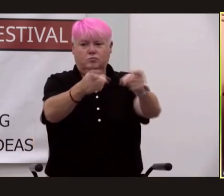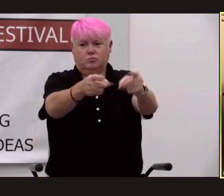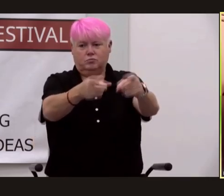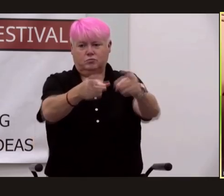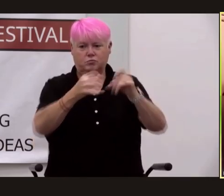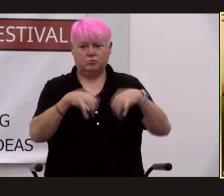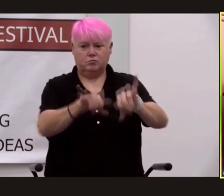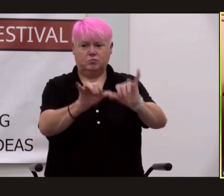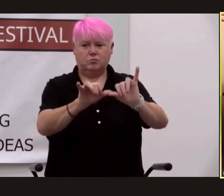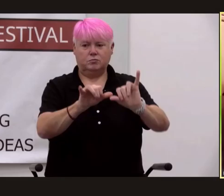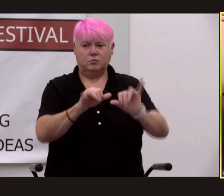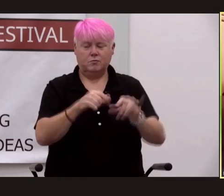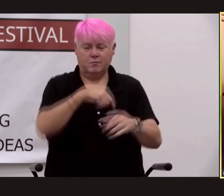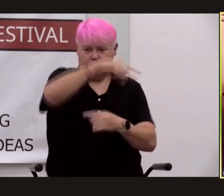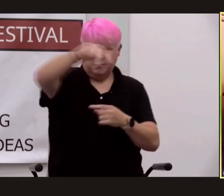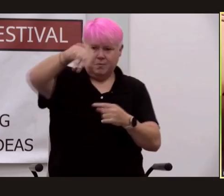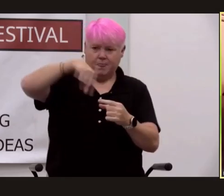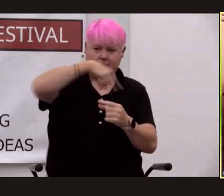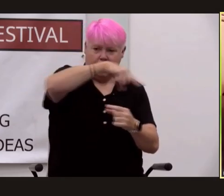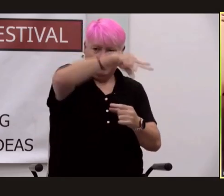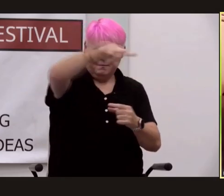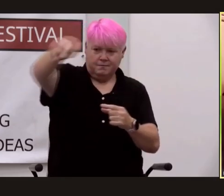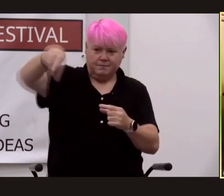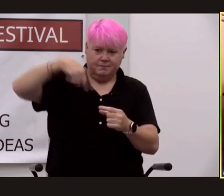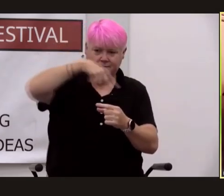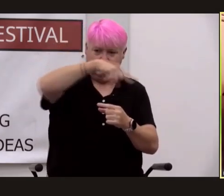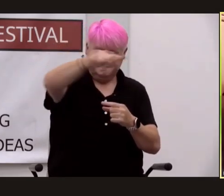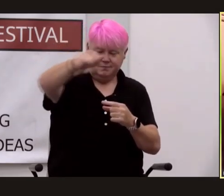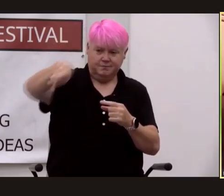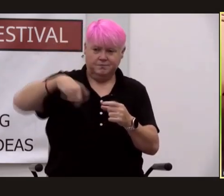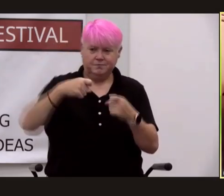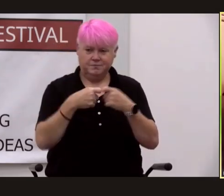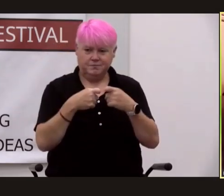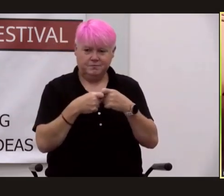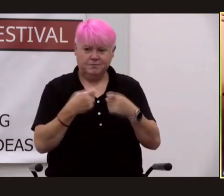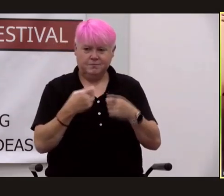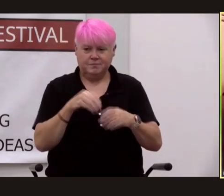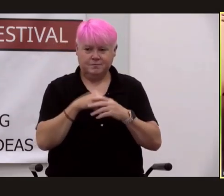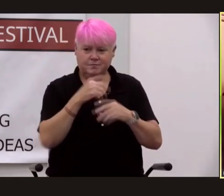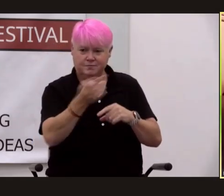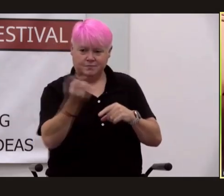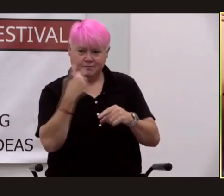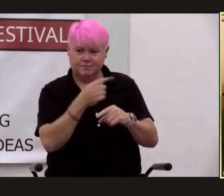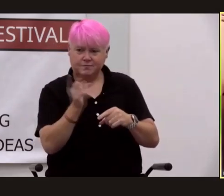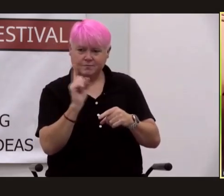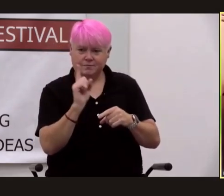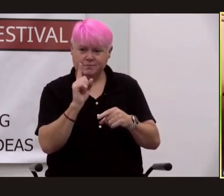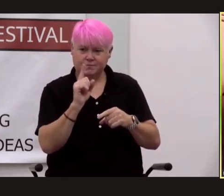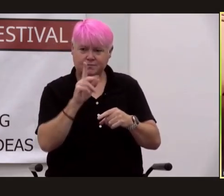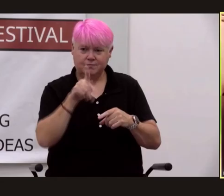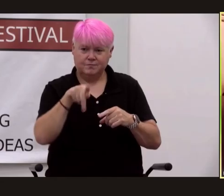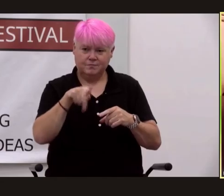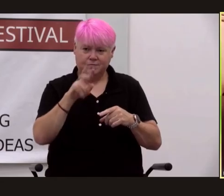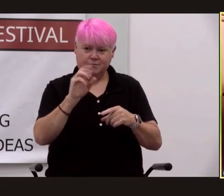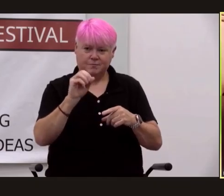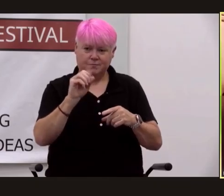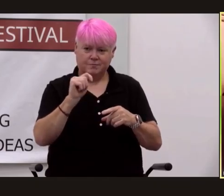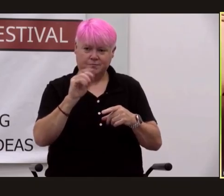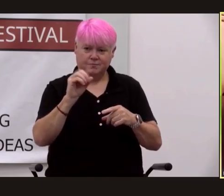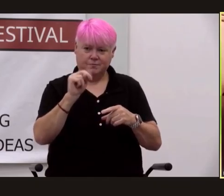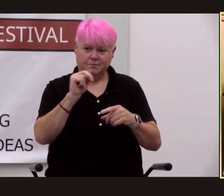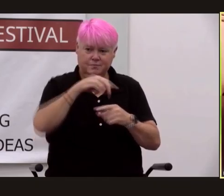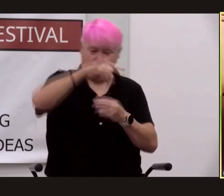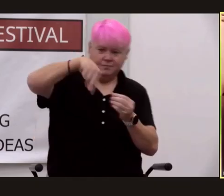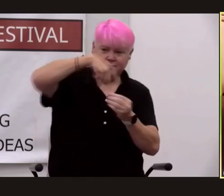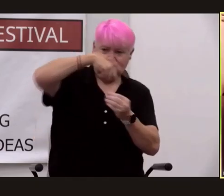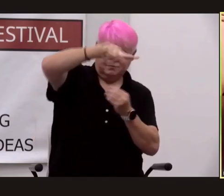circumnavigating the facility an electron in an outermost orbit no no a proton hurtling in a cyclotron